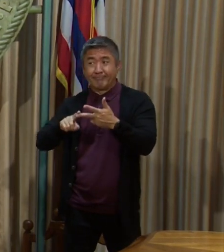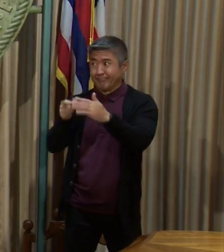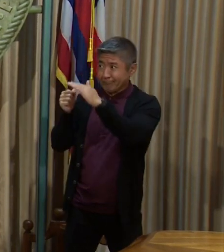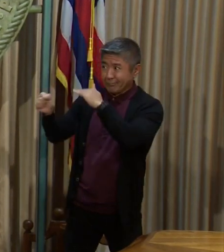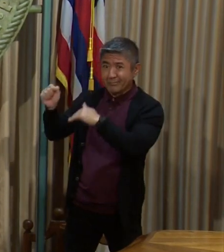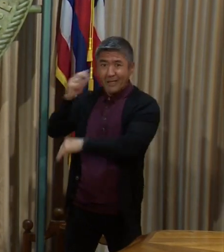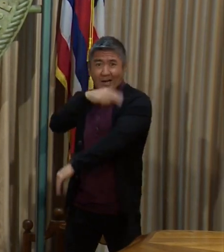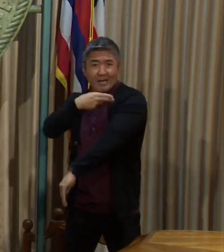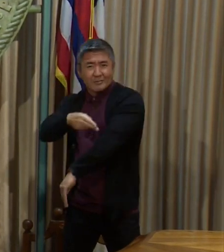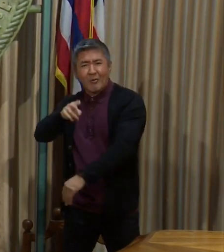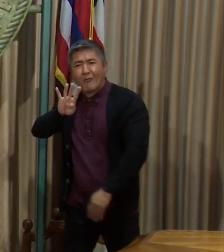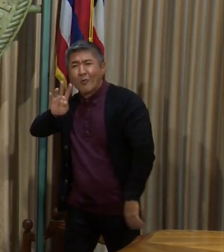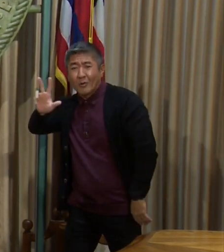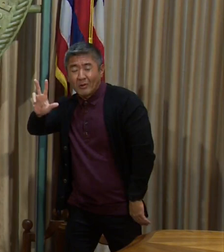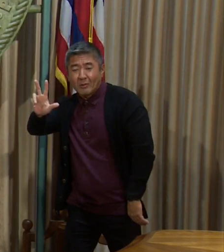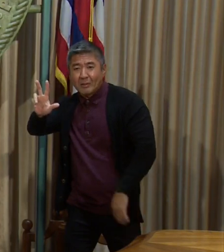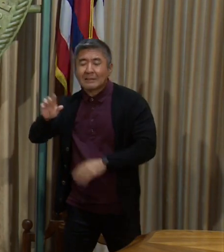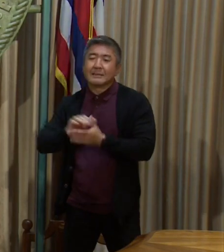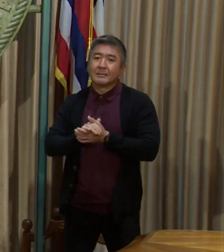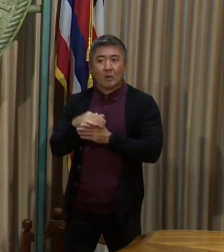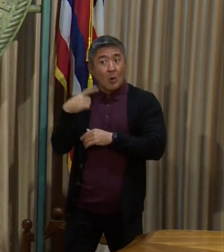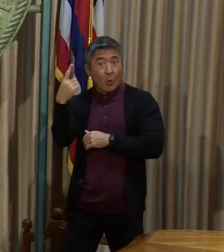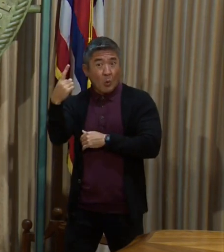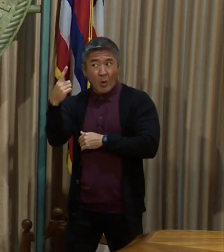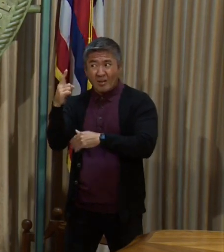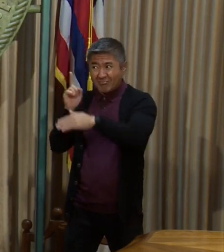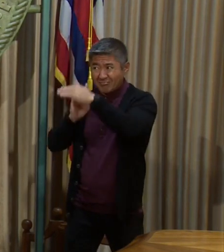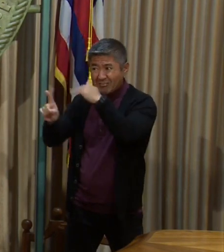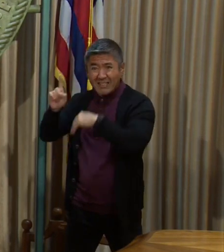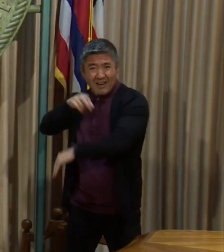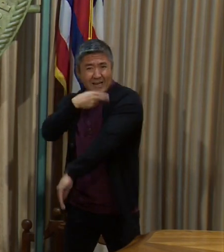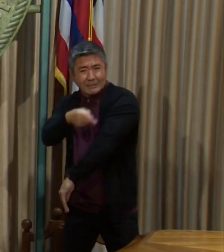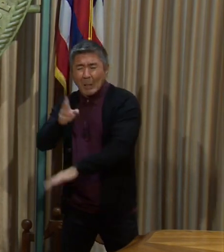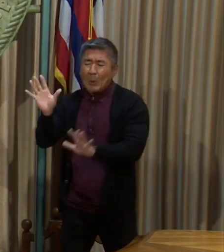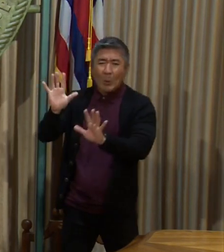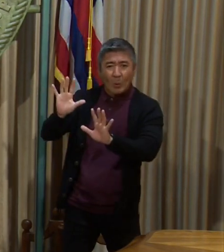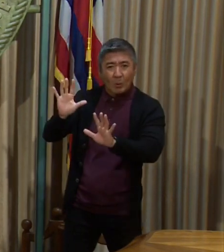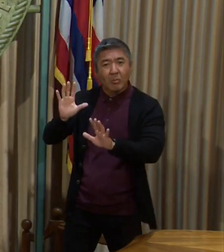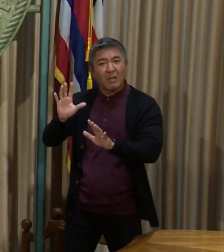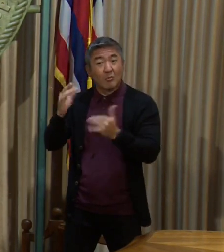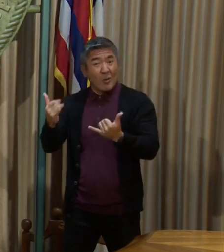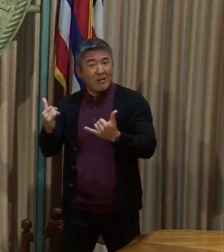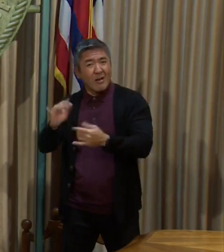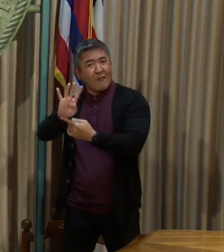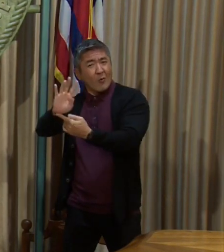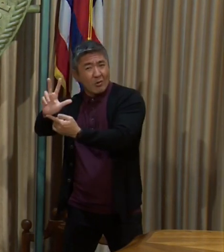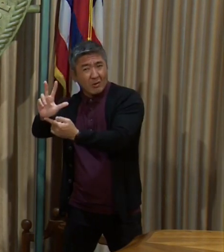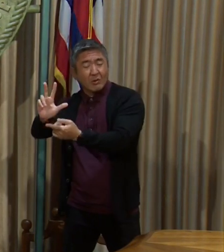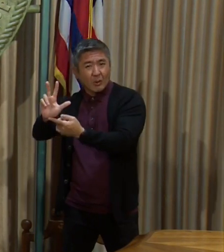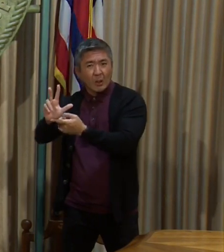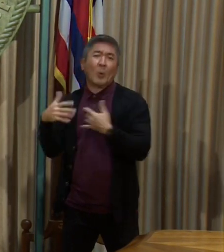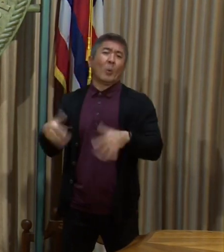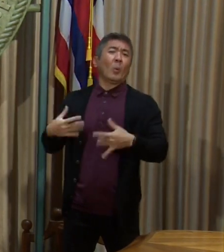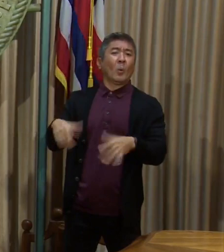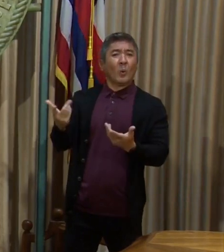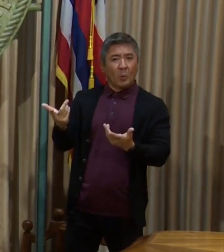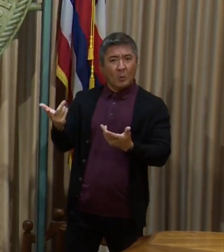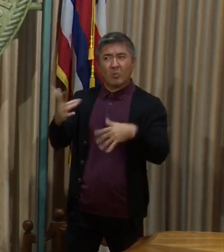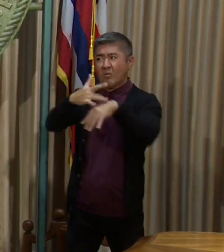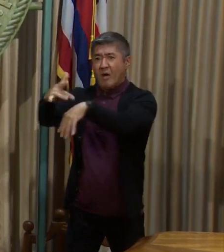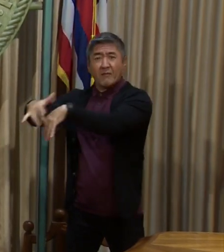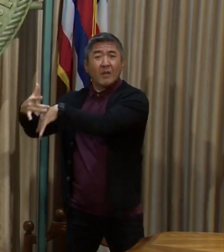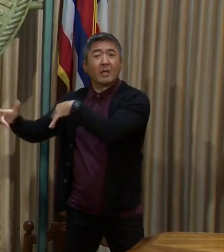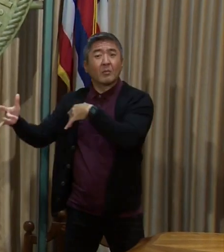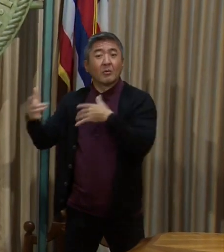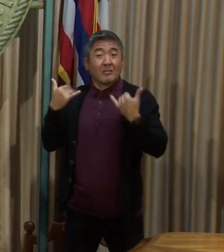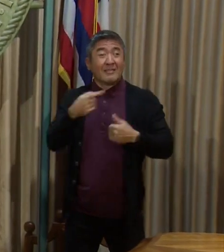individuals. Though even one individual is too much, but we only have 43 individuals in the hospital. And that makes a big difference, because this empowers the